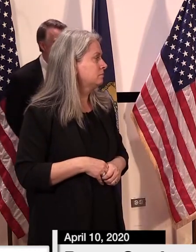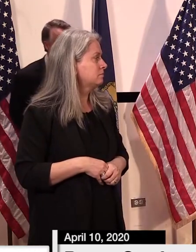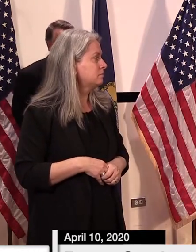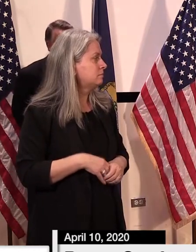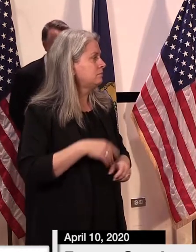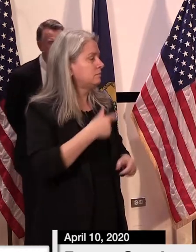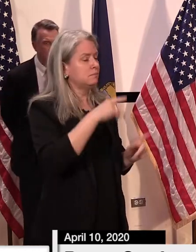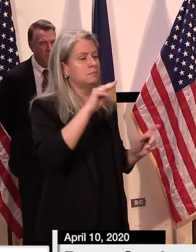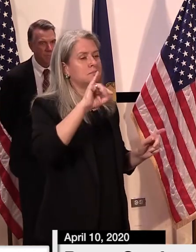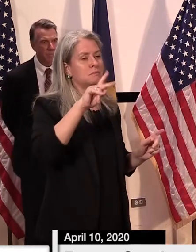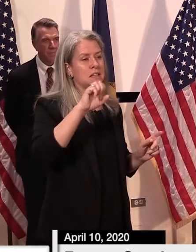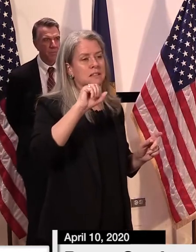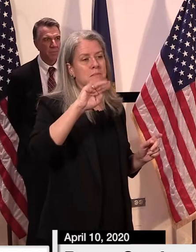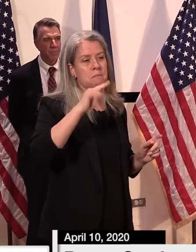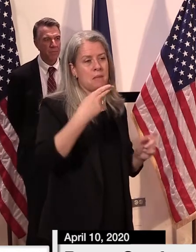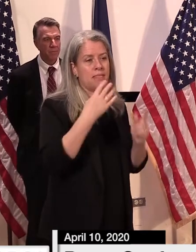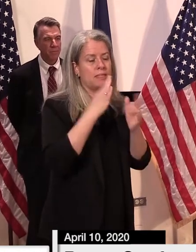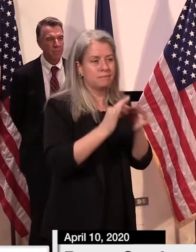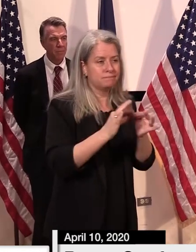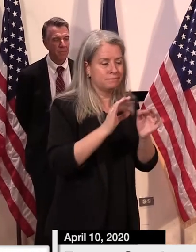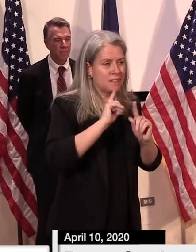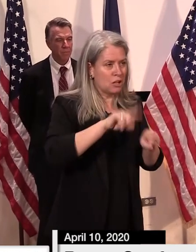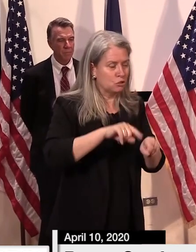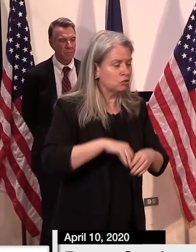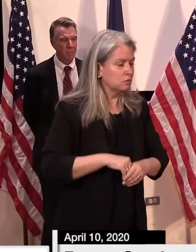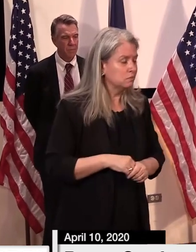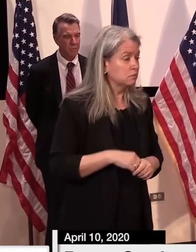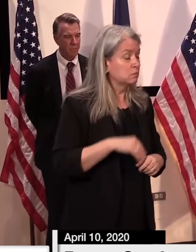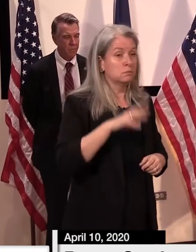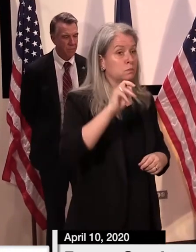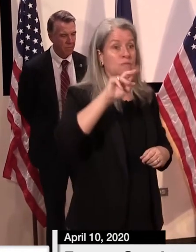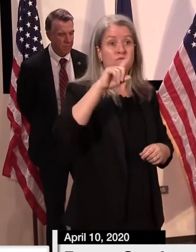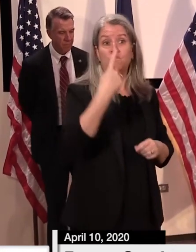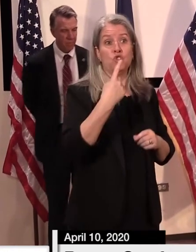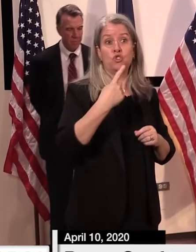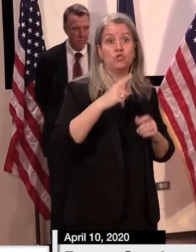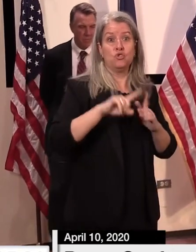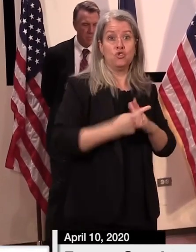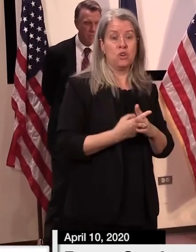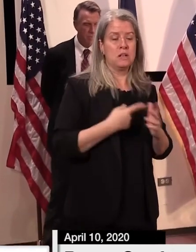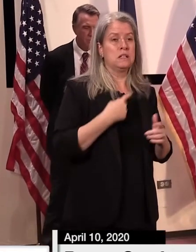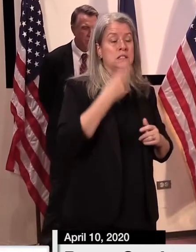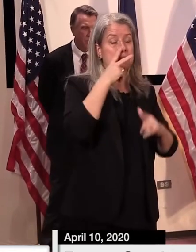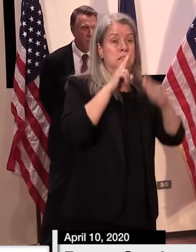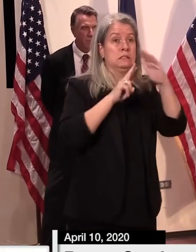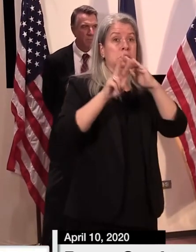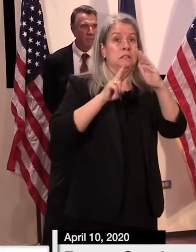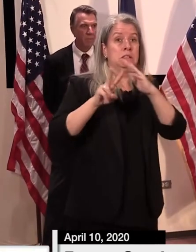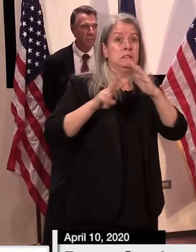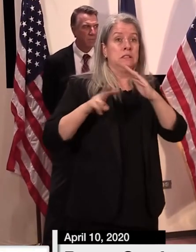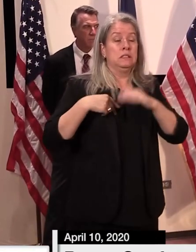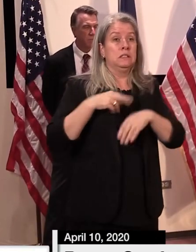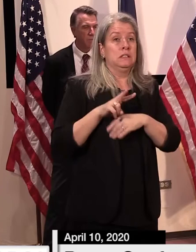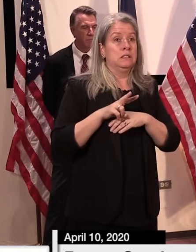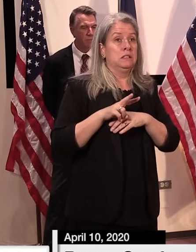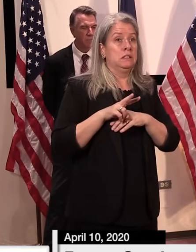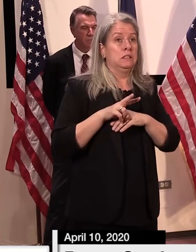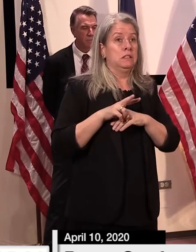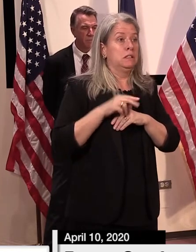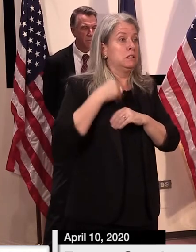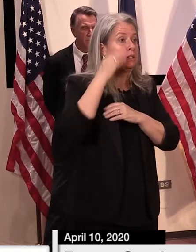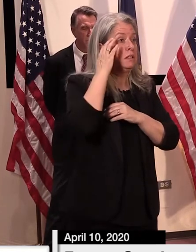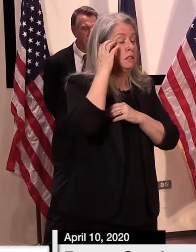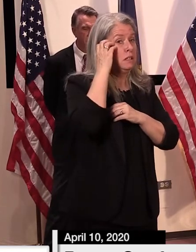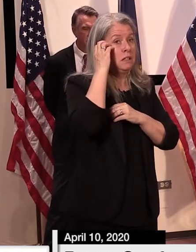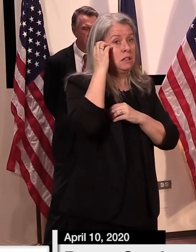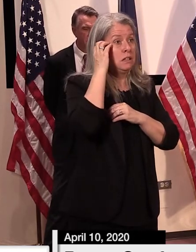erin this mike smith uh dirt when this first started when i started seeing the worst case scenarios that was the nightmare scenario